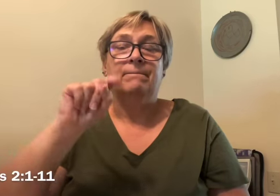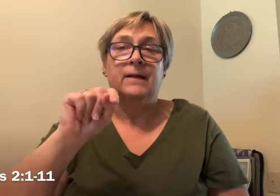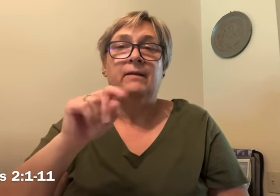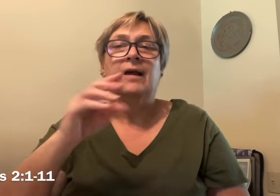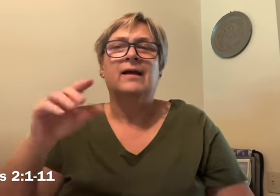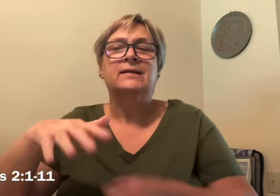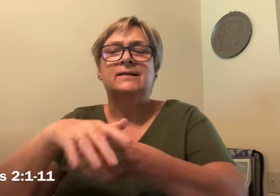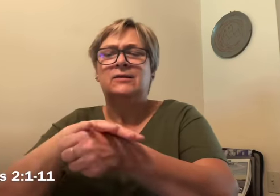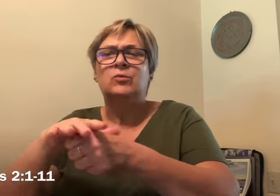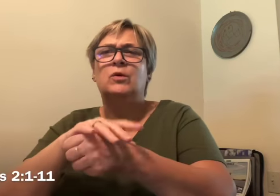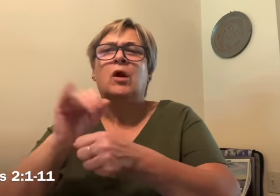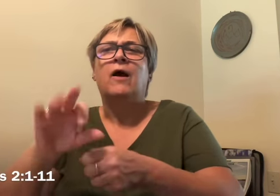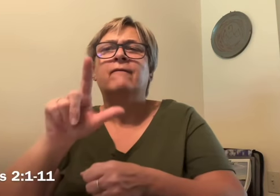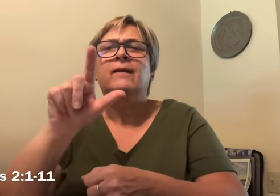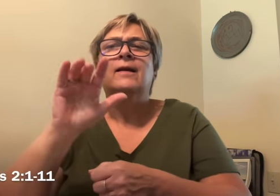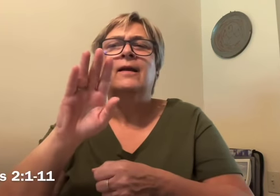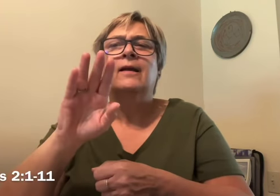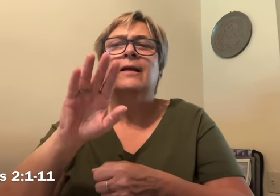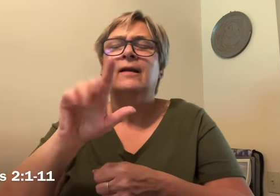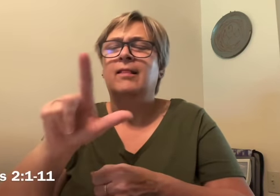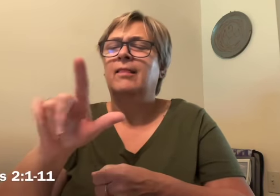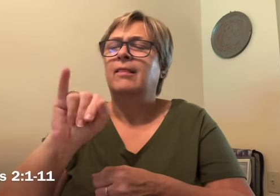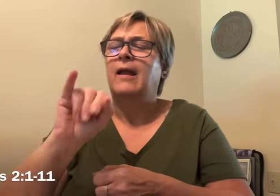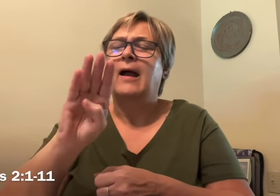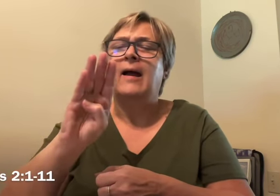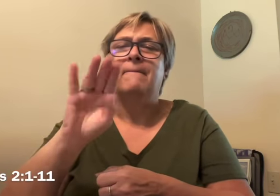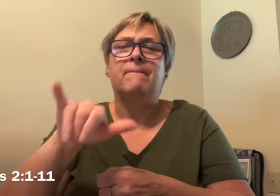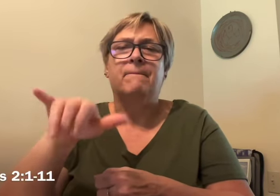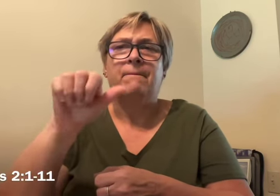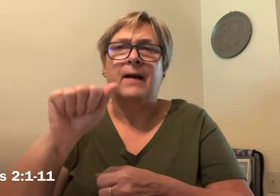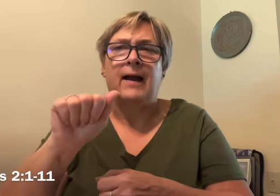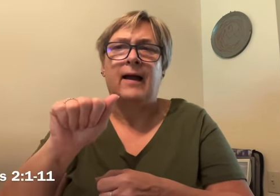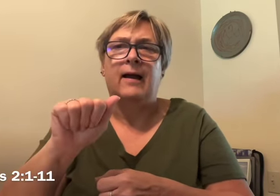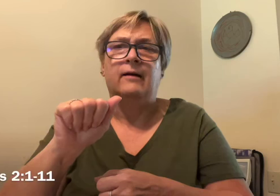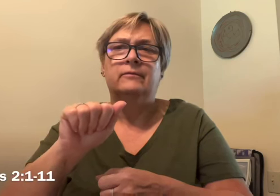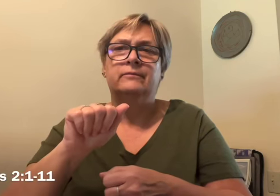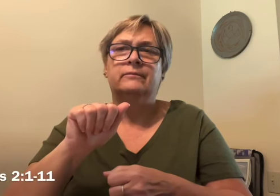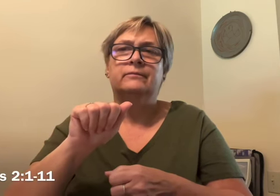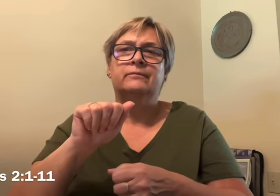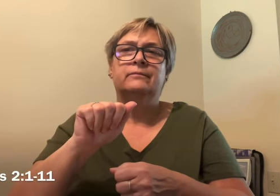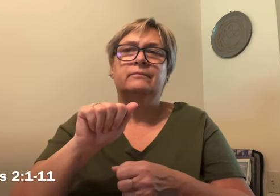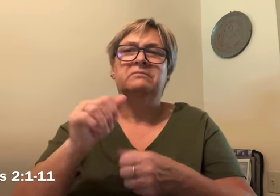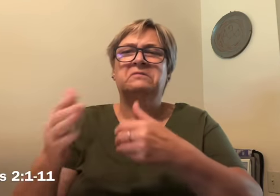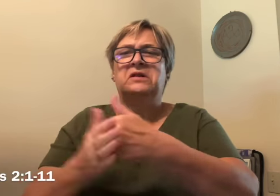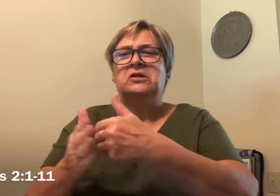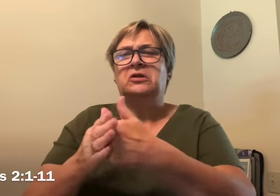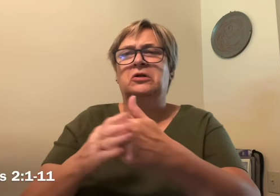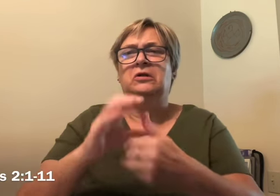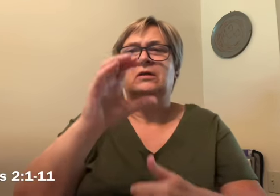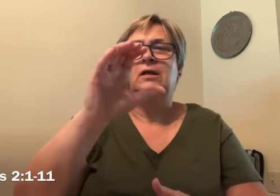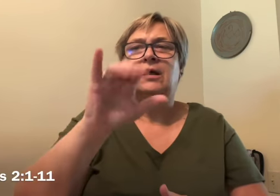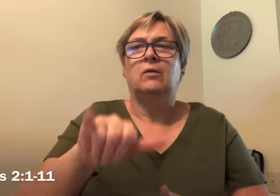of Libya near Cyrene